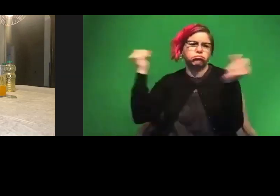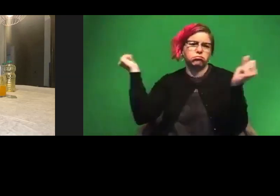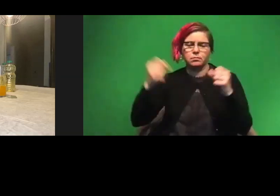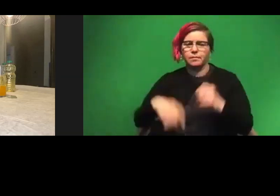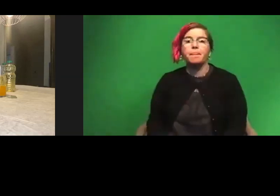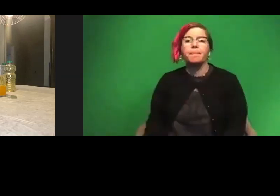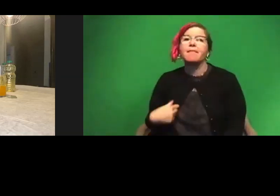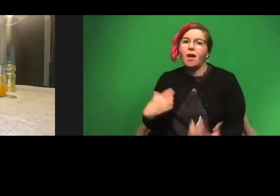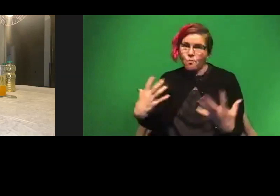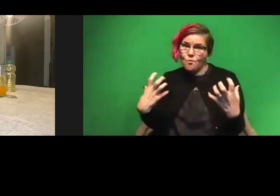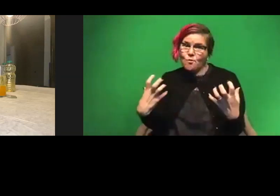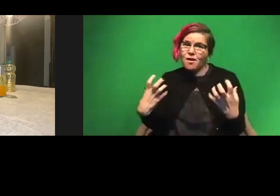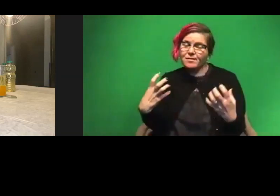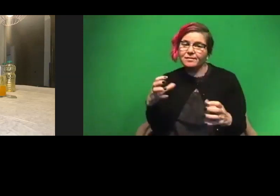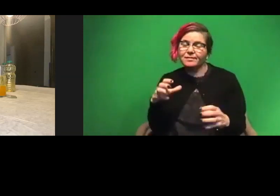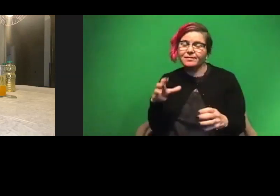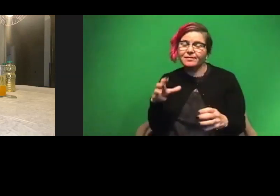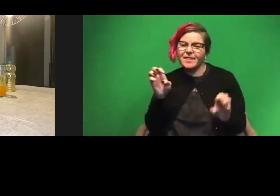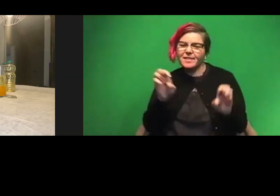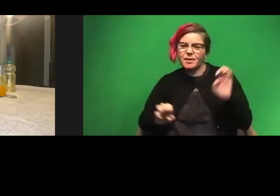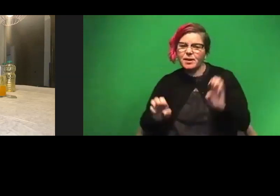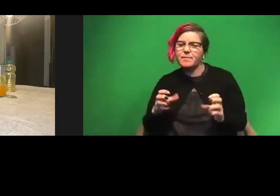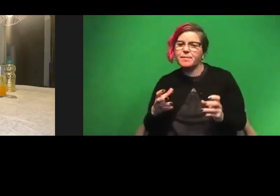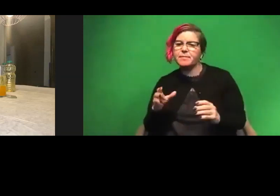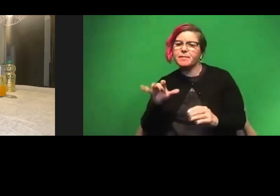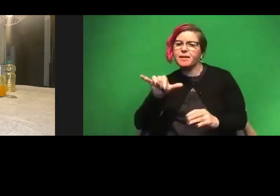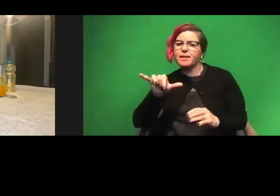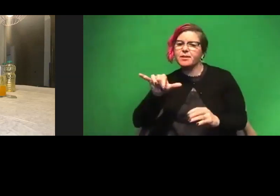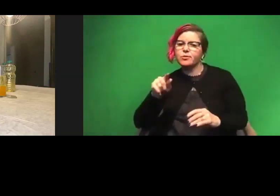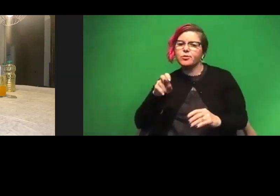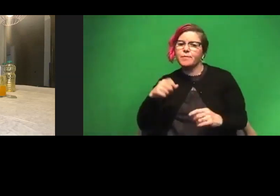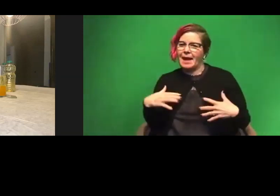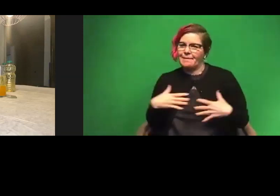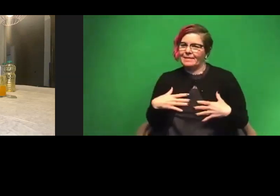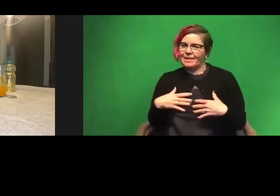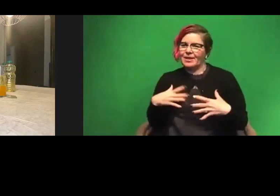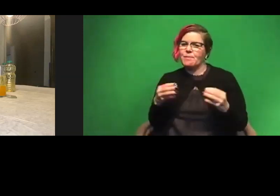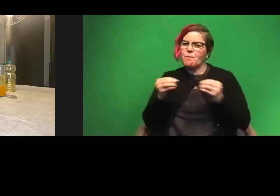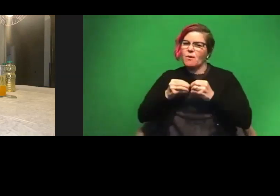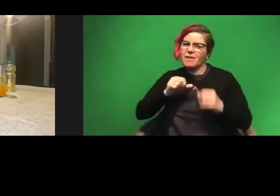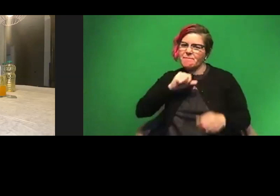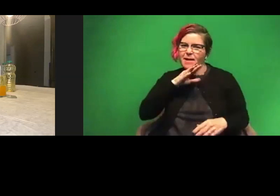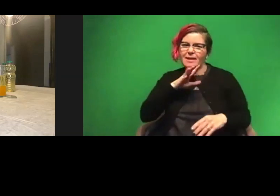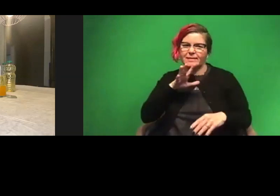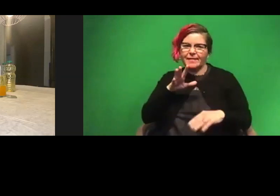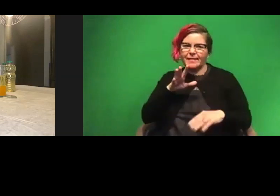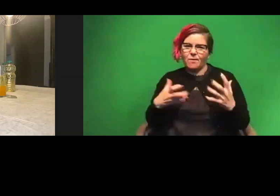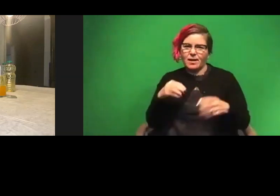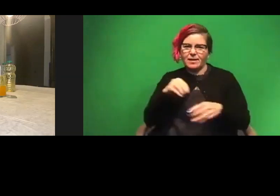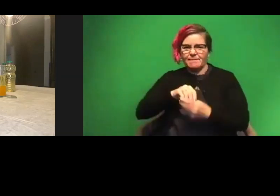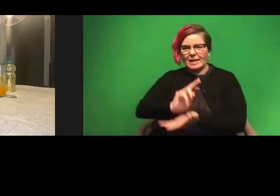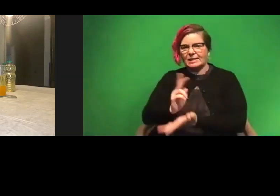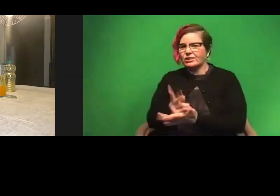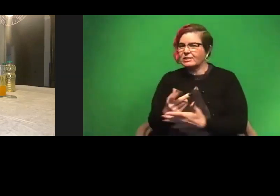want to do that, that experiment in my YouTube videos, but I'm scared it's going to make more of a mess than I want in my kitchen. So I